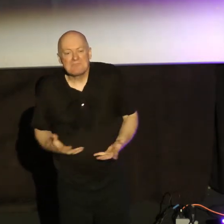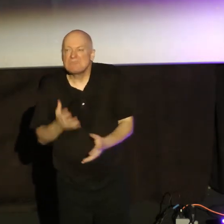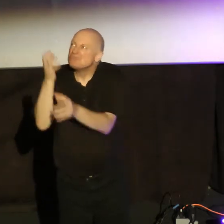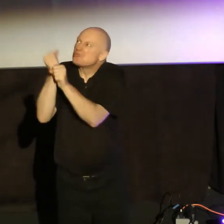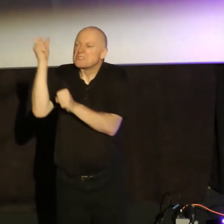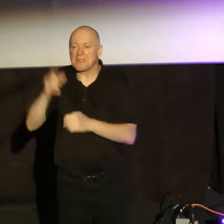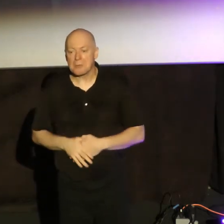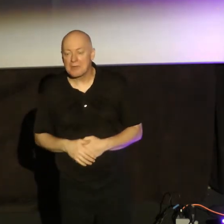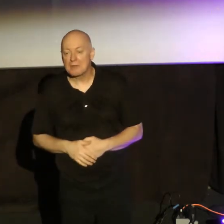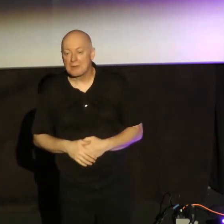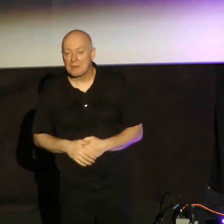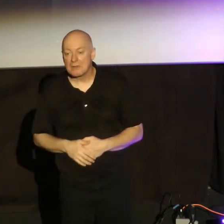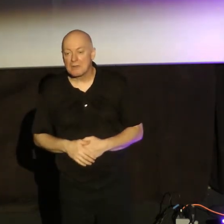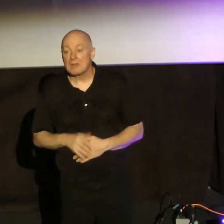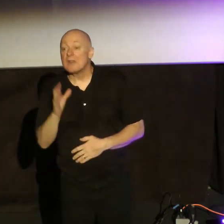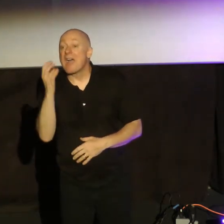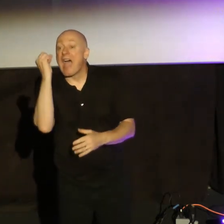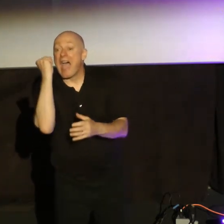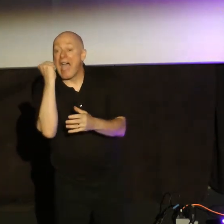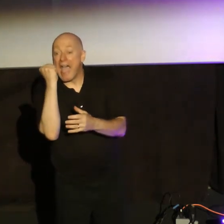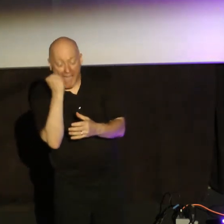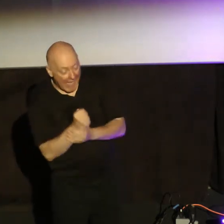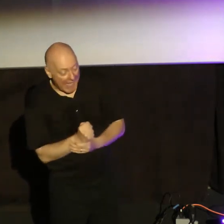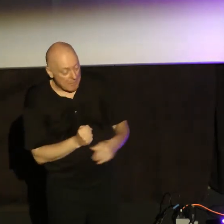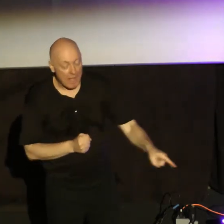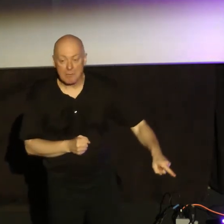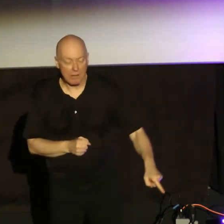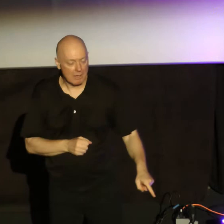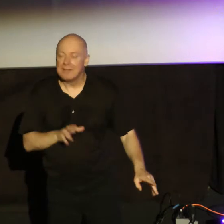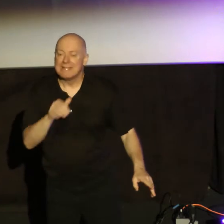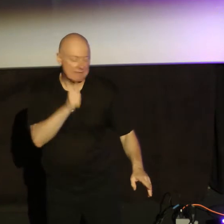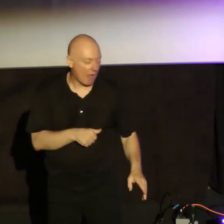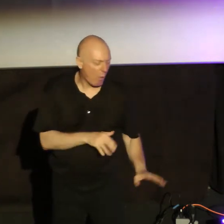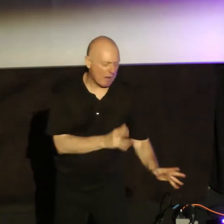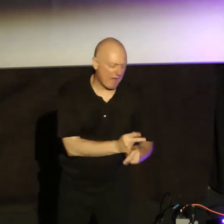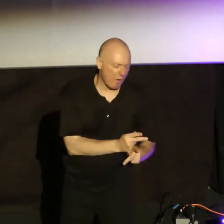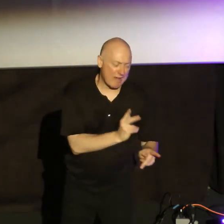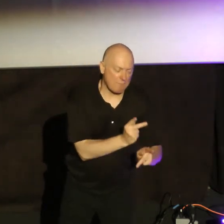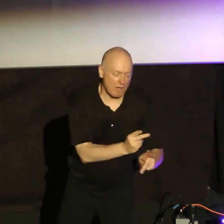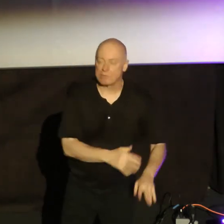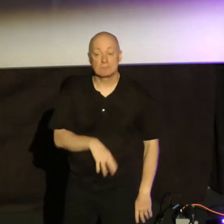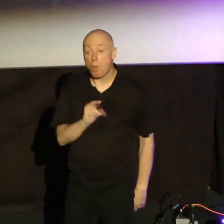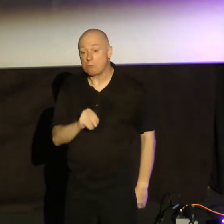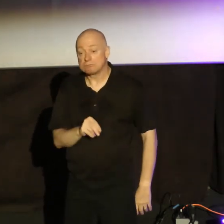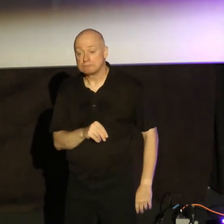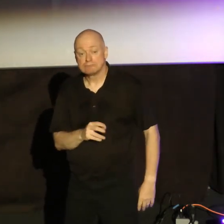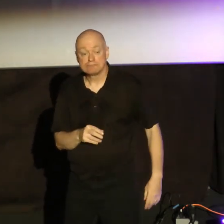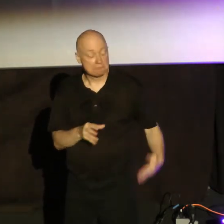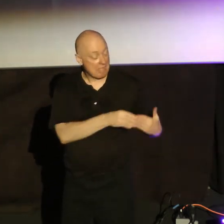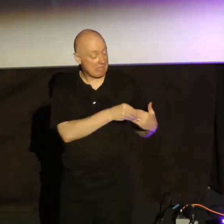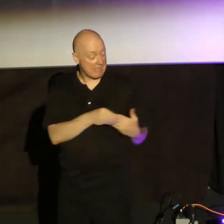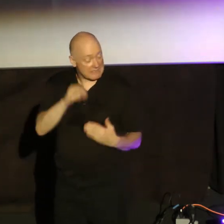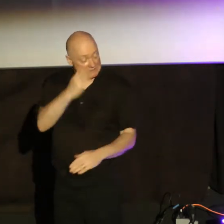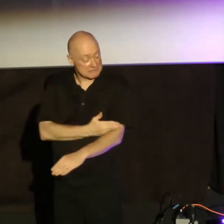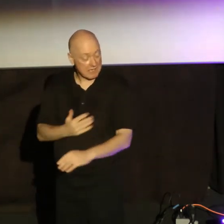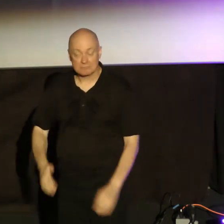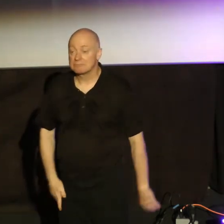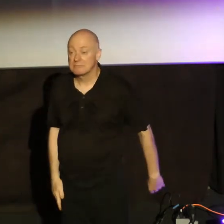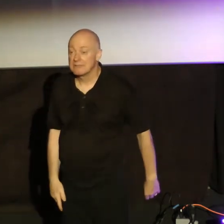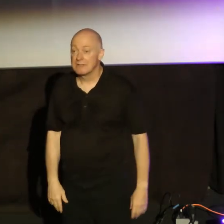Abraham's bringing him up that mountain, and he wasn't like, don't stub your toe. Hang on. Whoa, that's a thorny boat. No. He's bringing him right up there, and it says here, he's like, even if I go through with